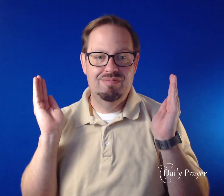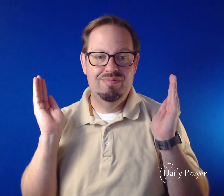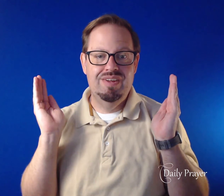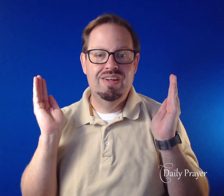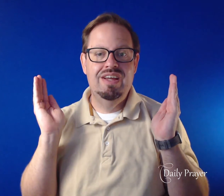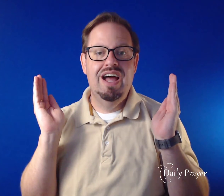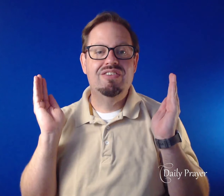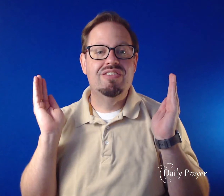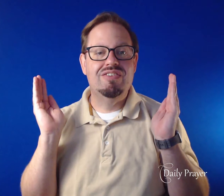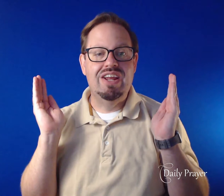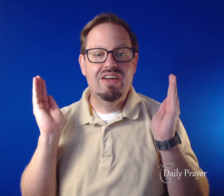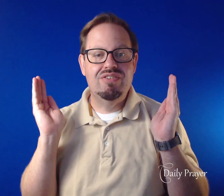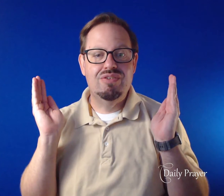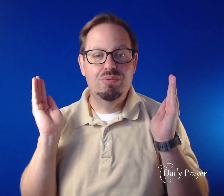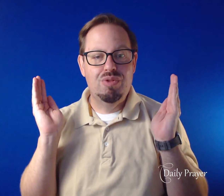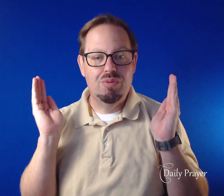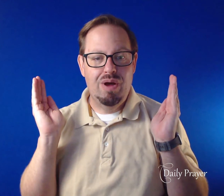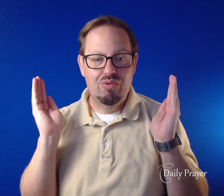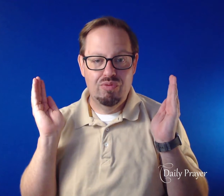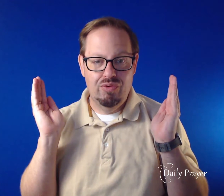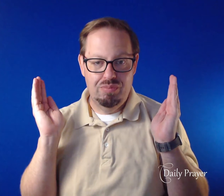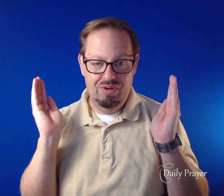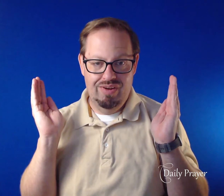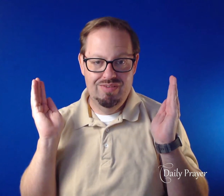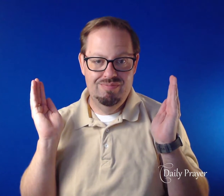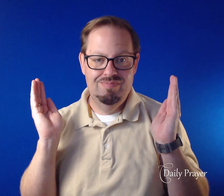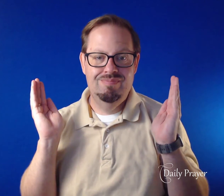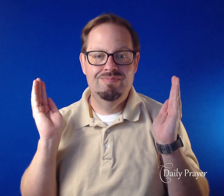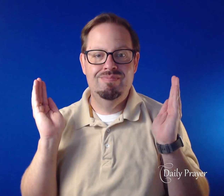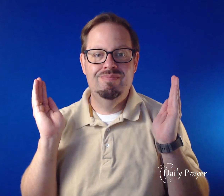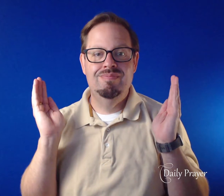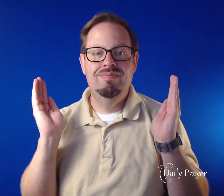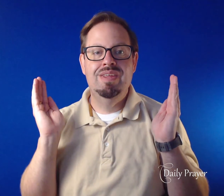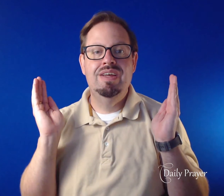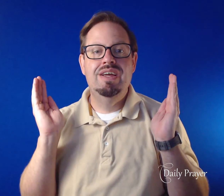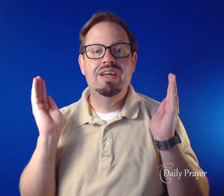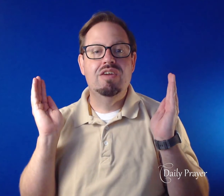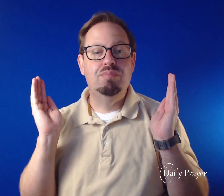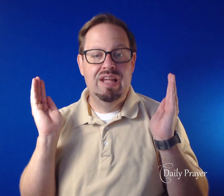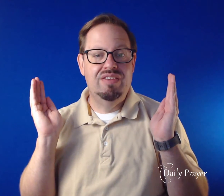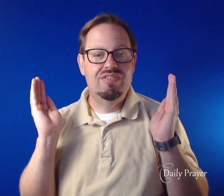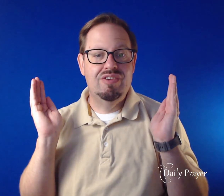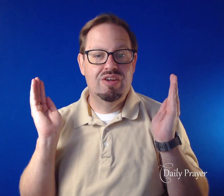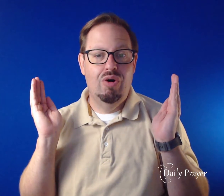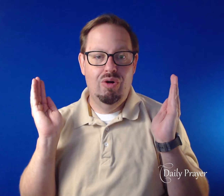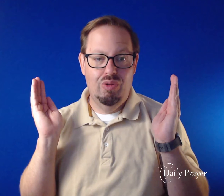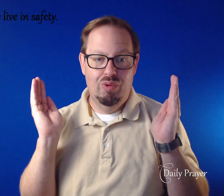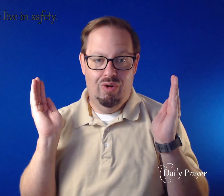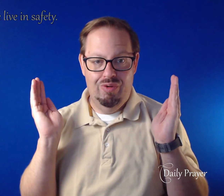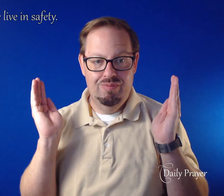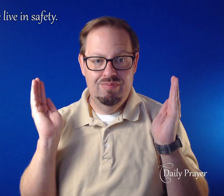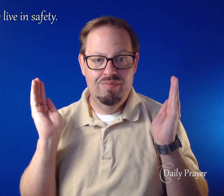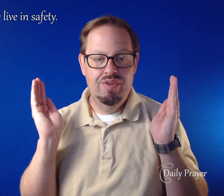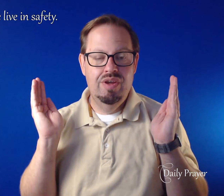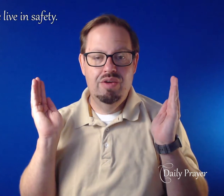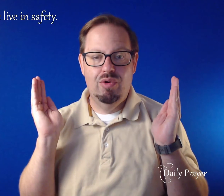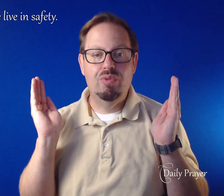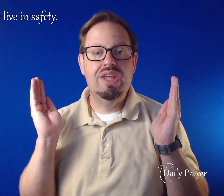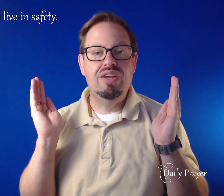and sustain us with your bountiful spirit. Give peace in all the world, for only in